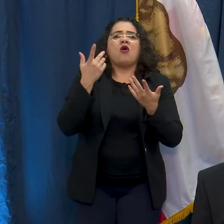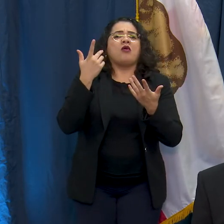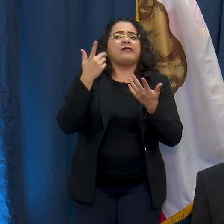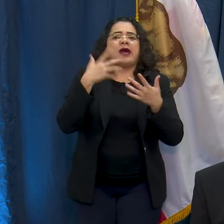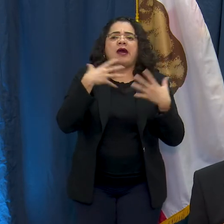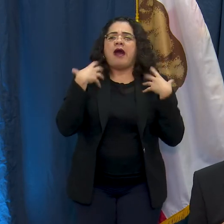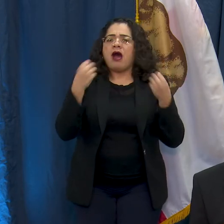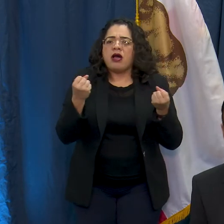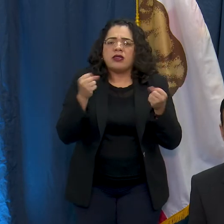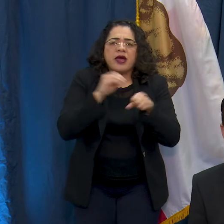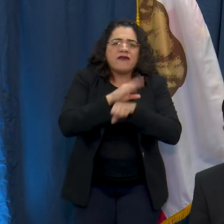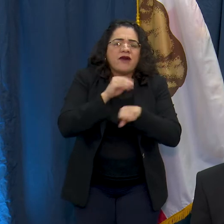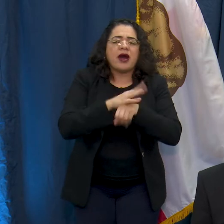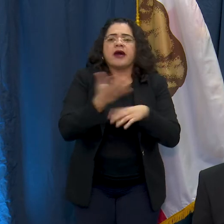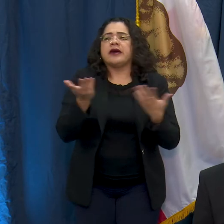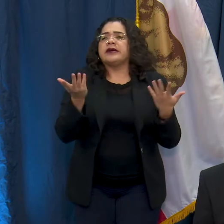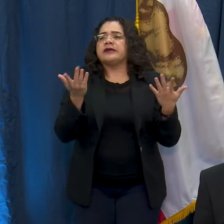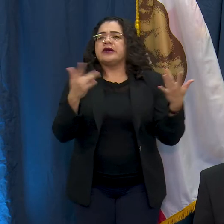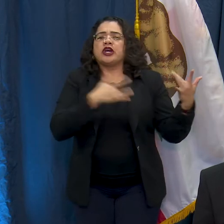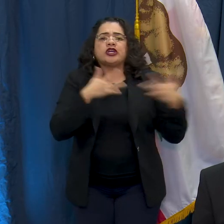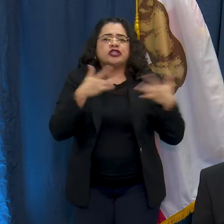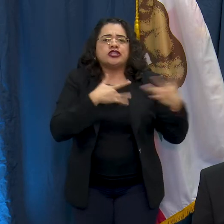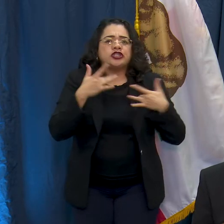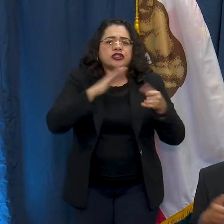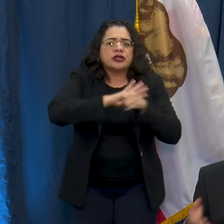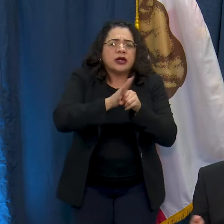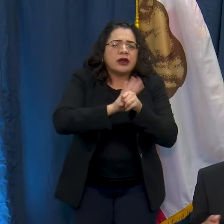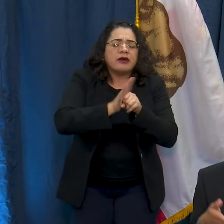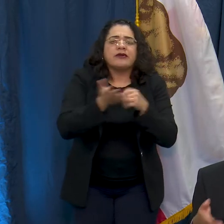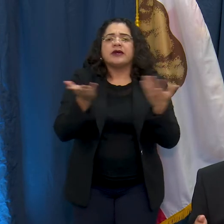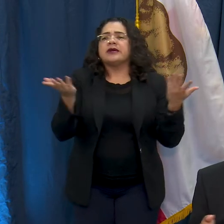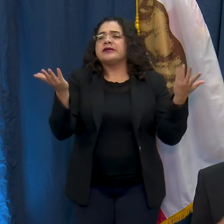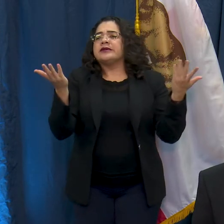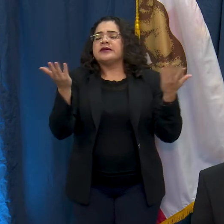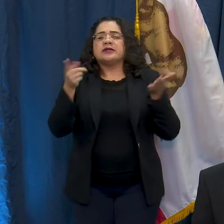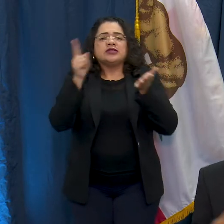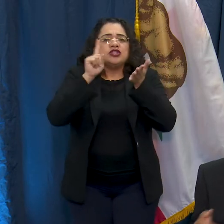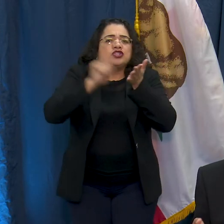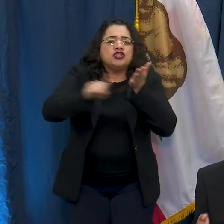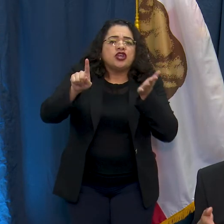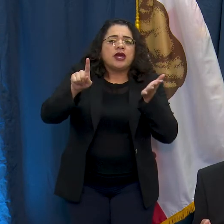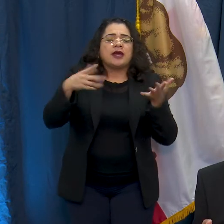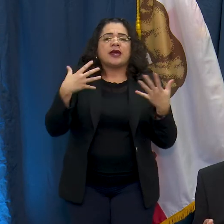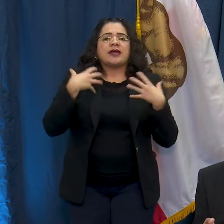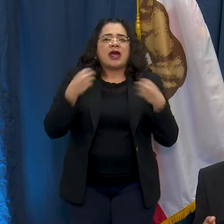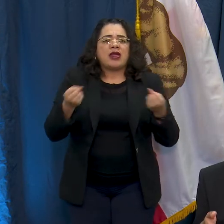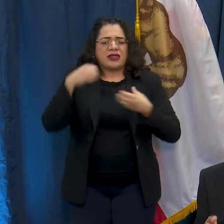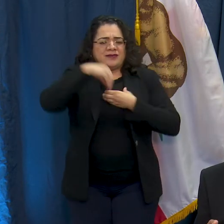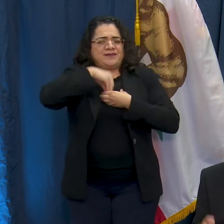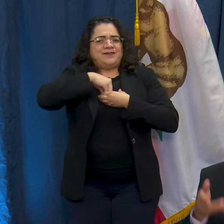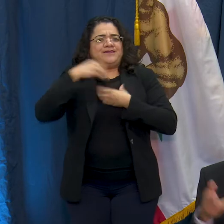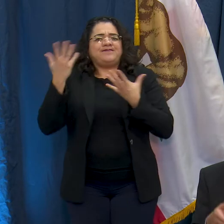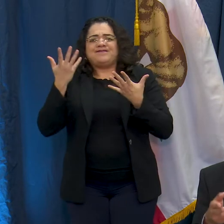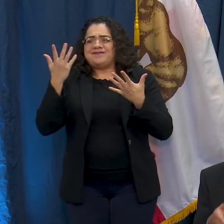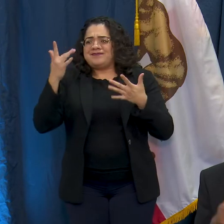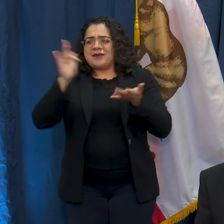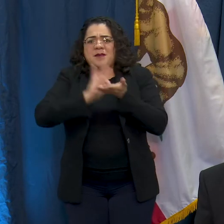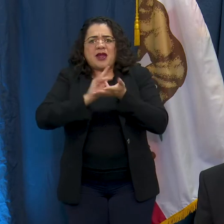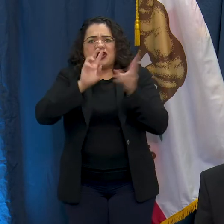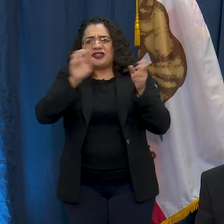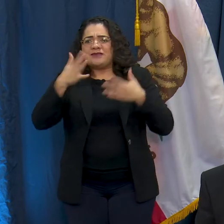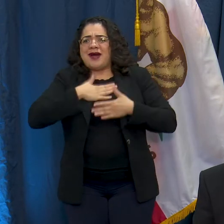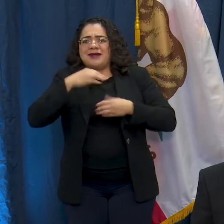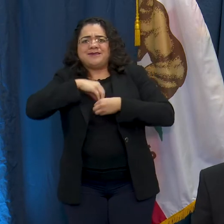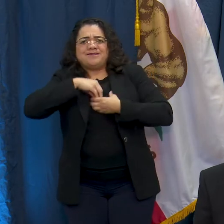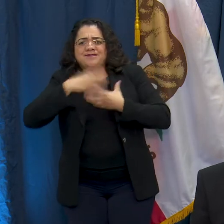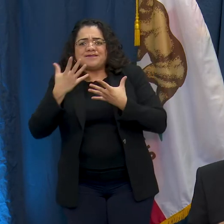for concerns about COVID-19, to check up on a health or medical issue. I want to be very clear